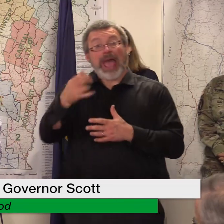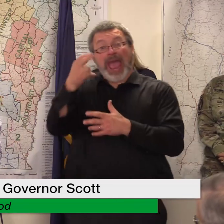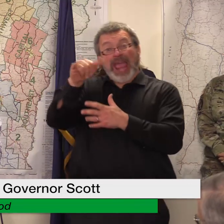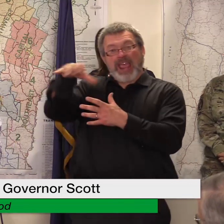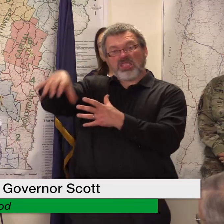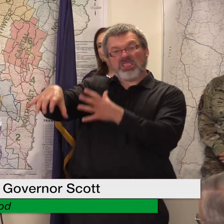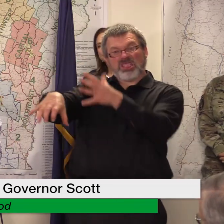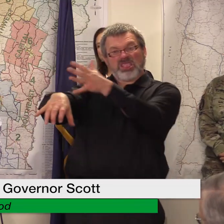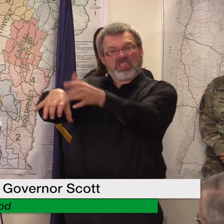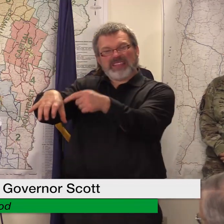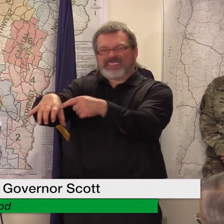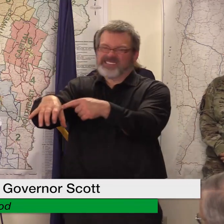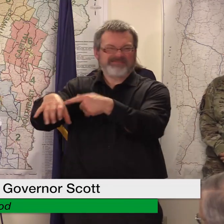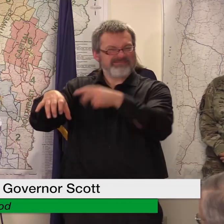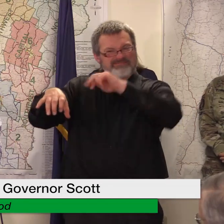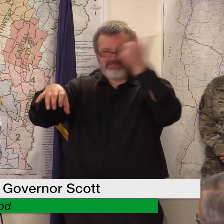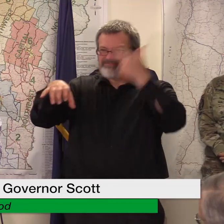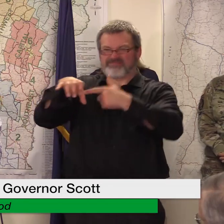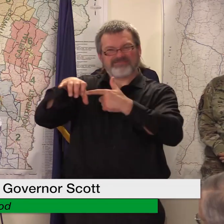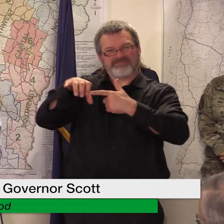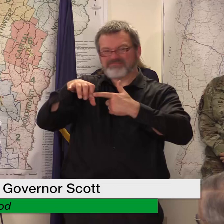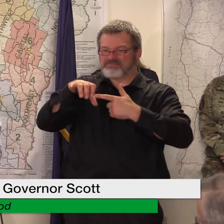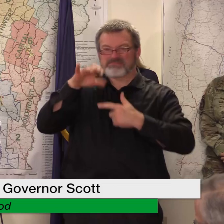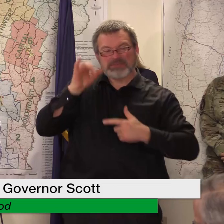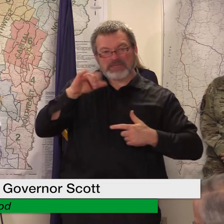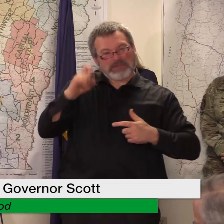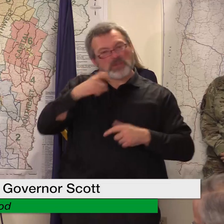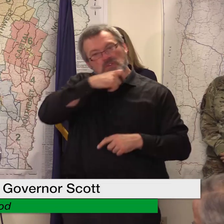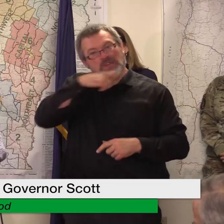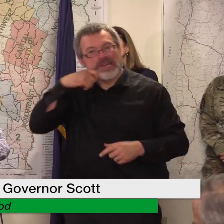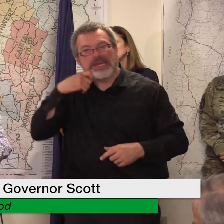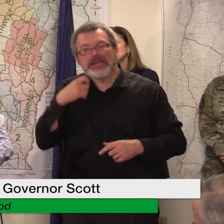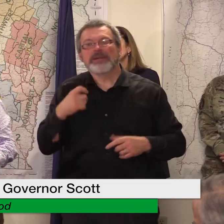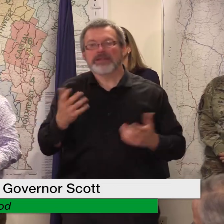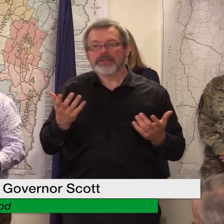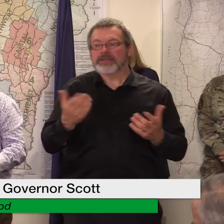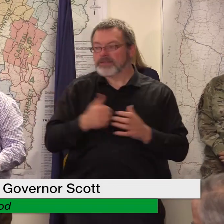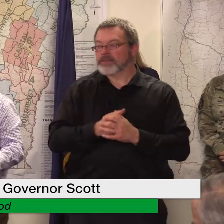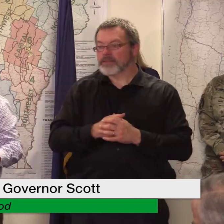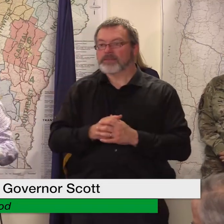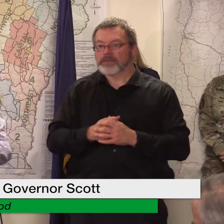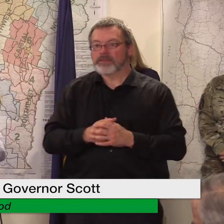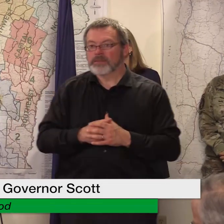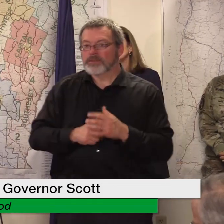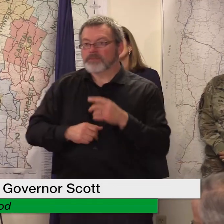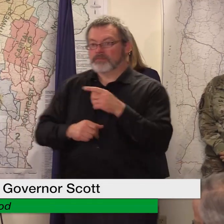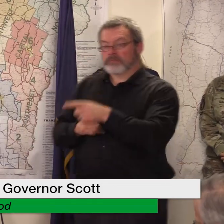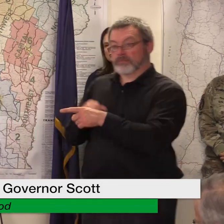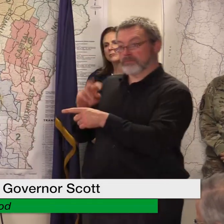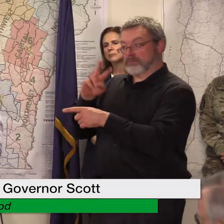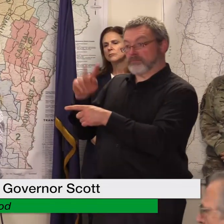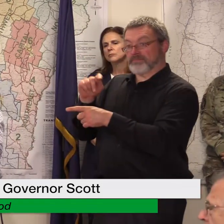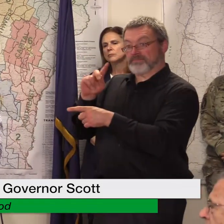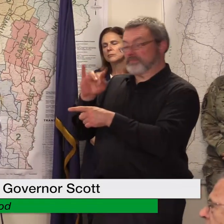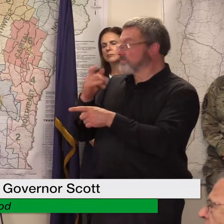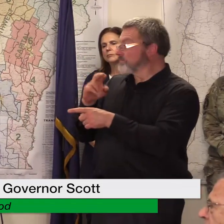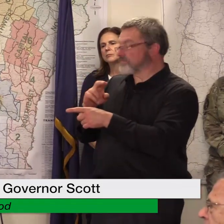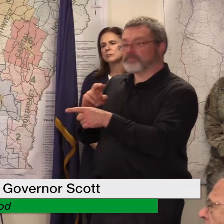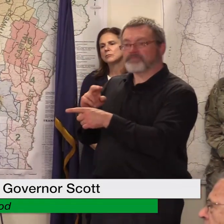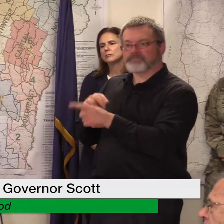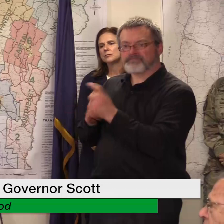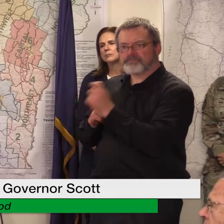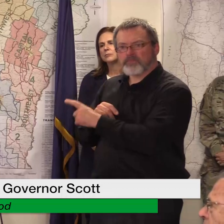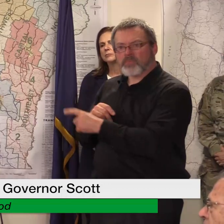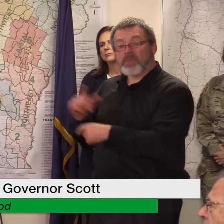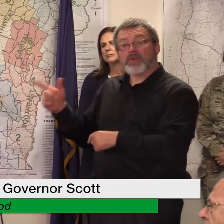of it also i think is at risk as well on a similar note are you hearing from farmers that are having trouble getting